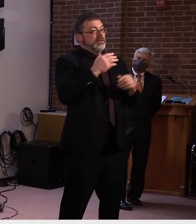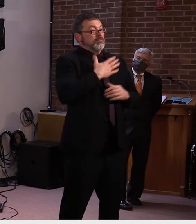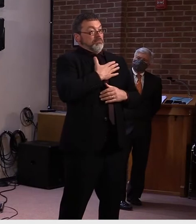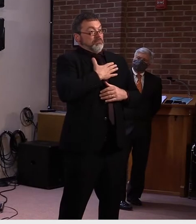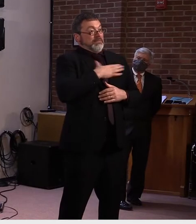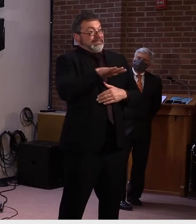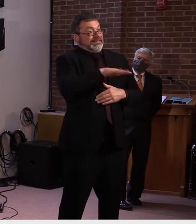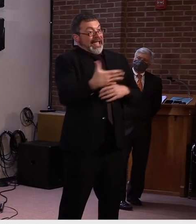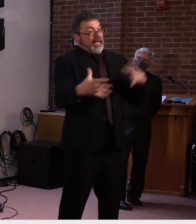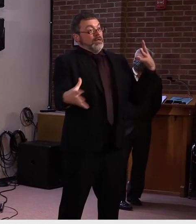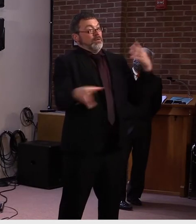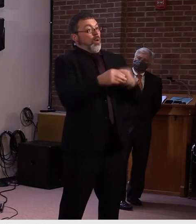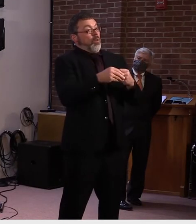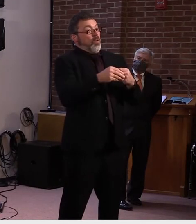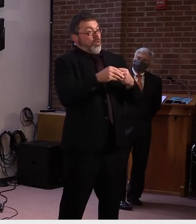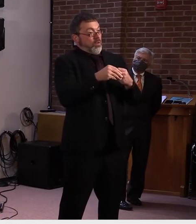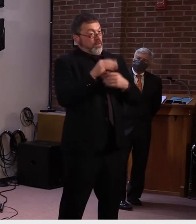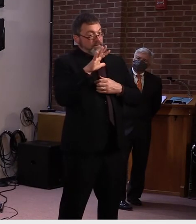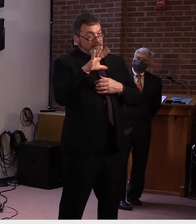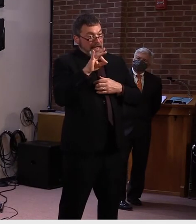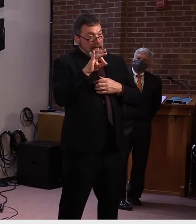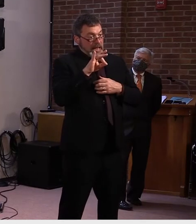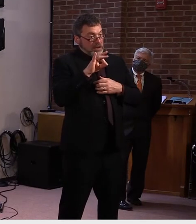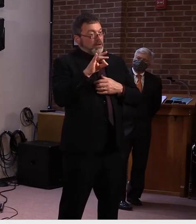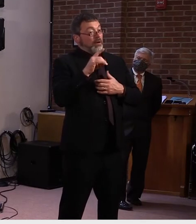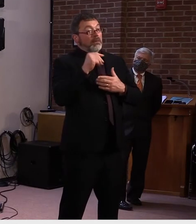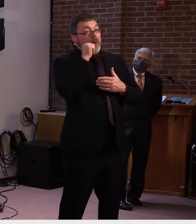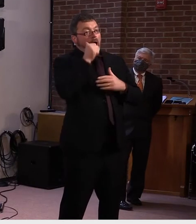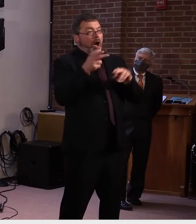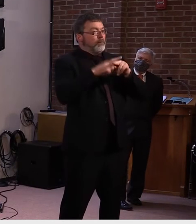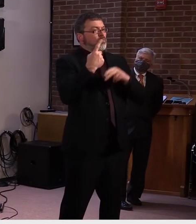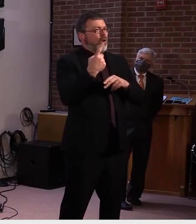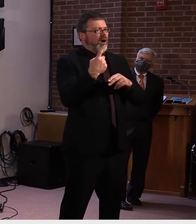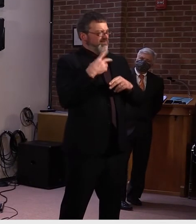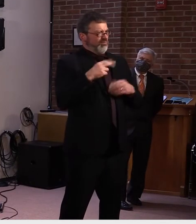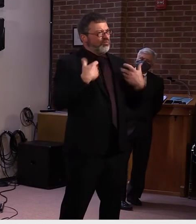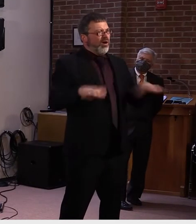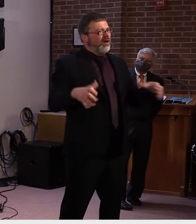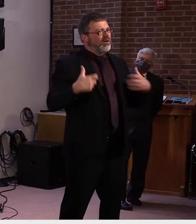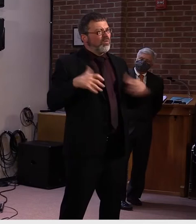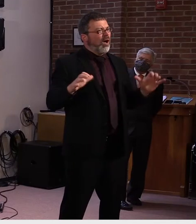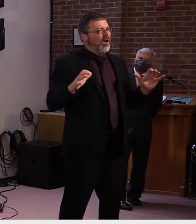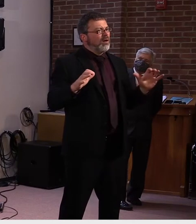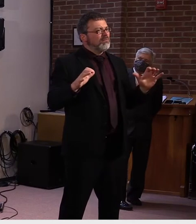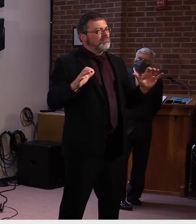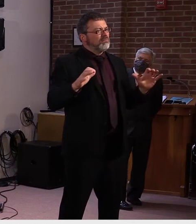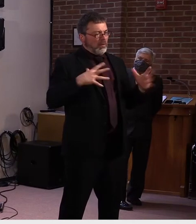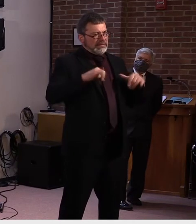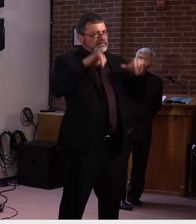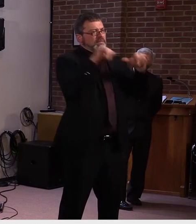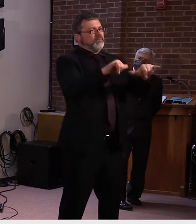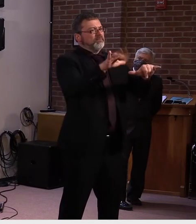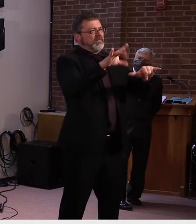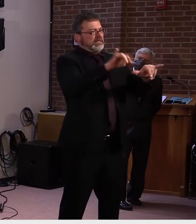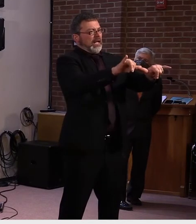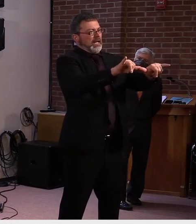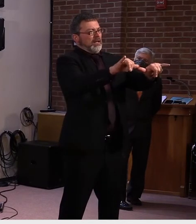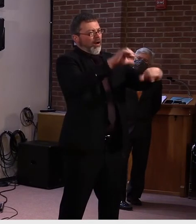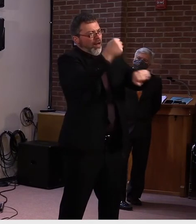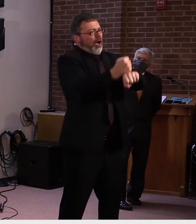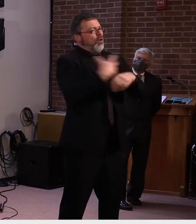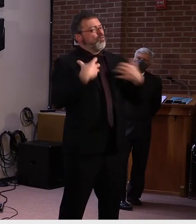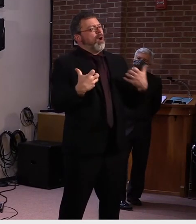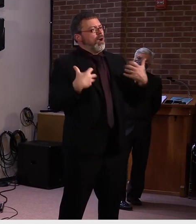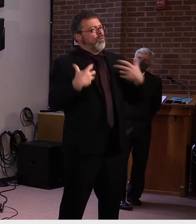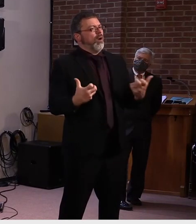don't want a family member to be one of those numbers either. Uh, are, we watching how many of these deaths have,